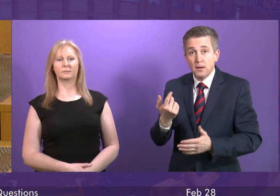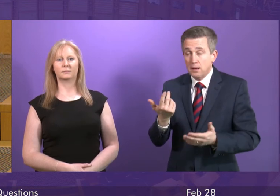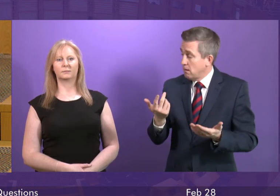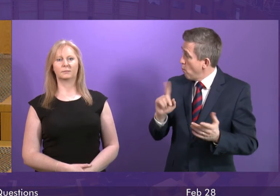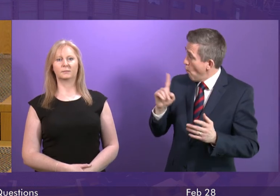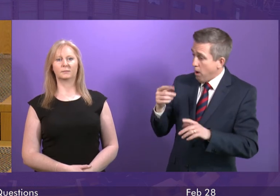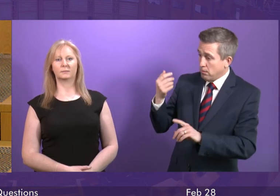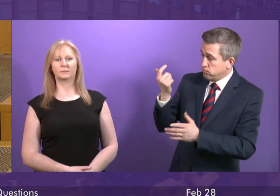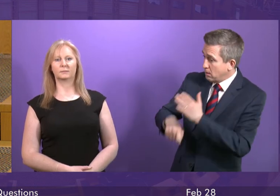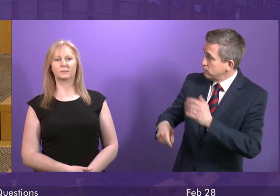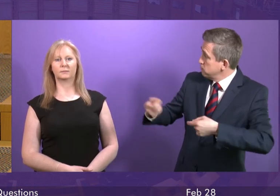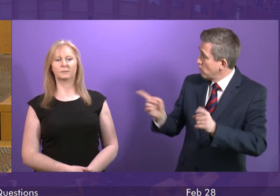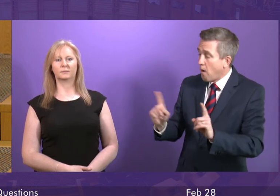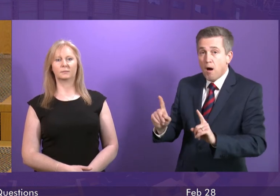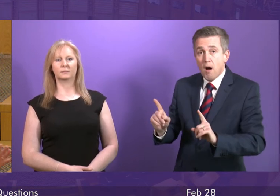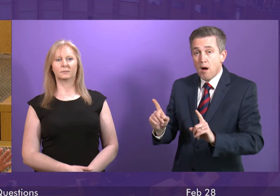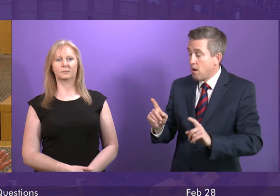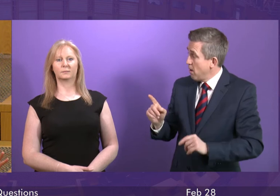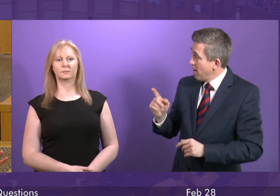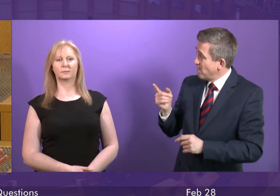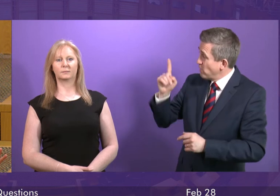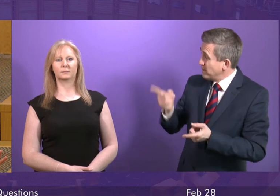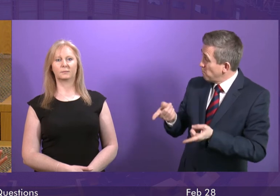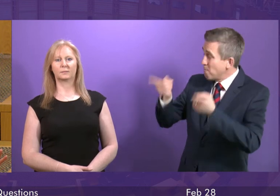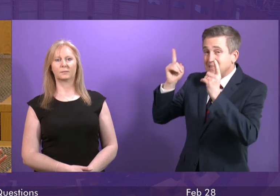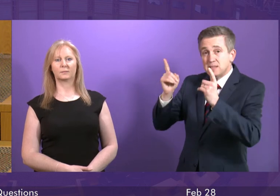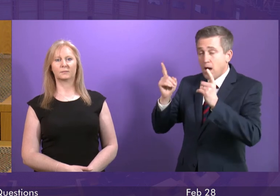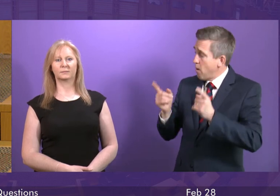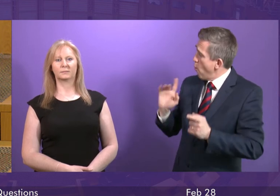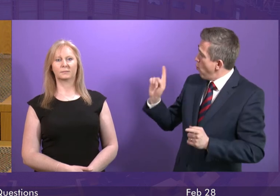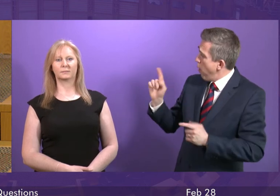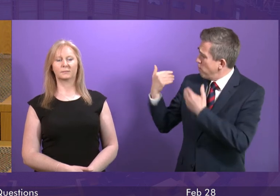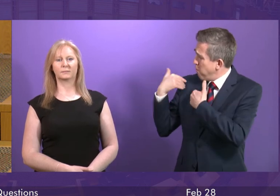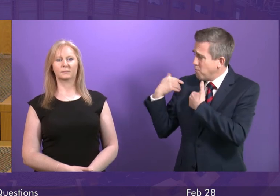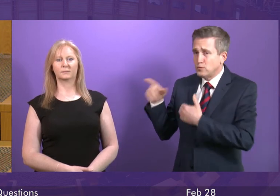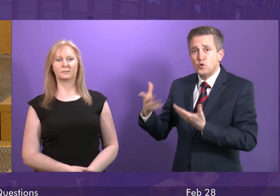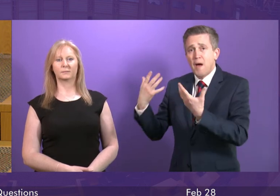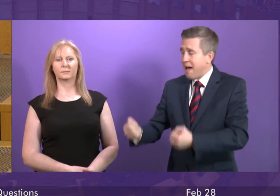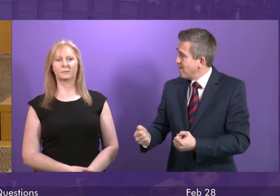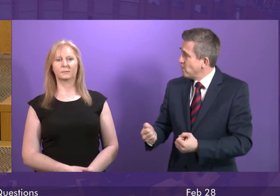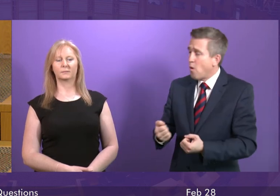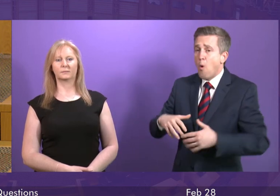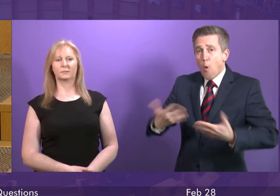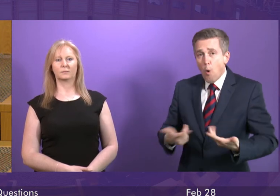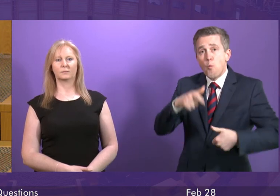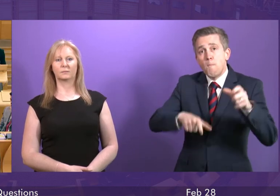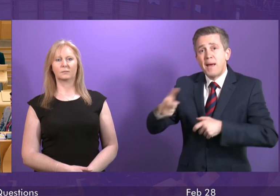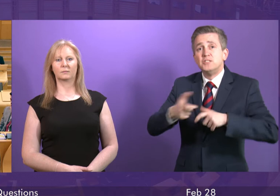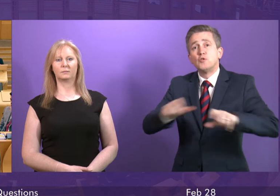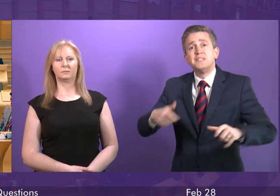that? Will the First Minister pay any price for this, or is it only the patients who are going to suffer? First